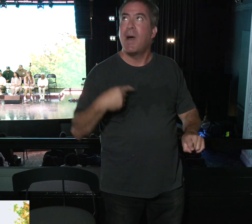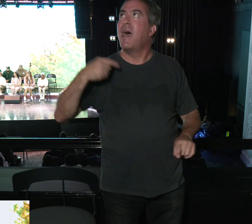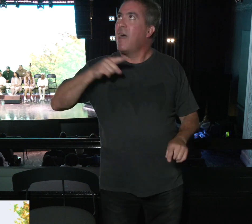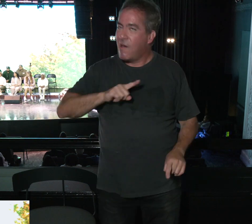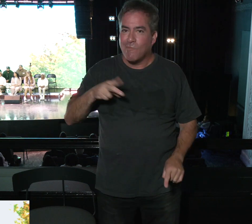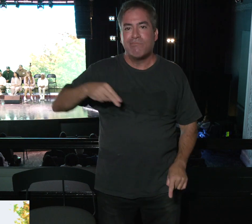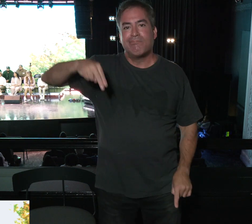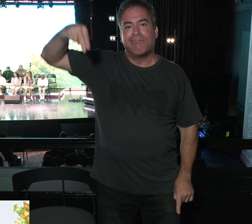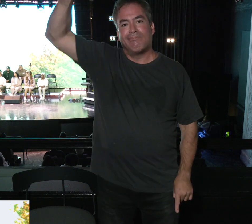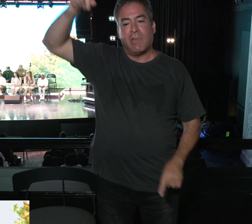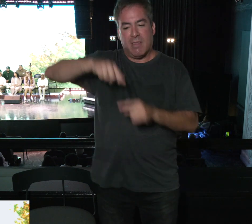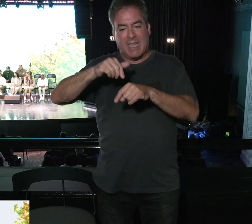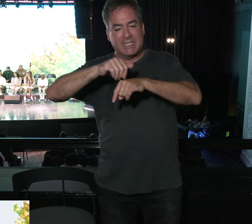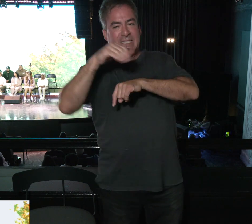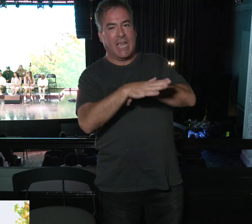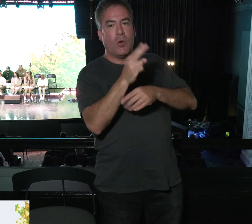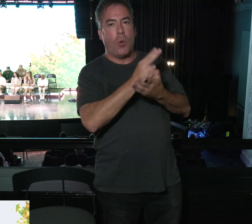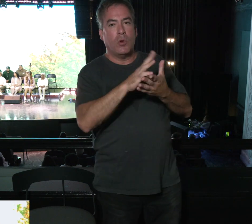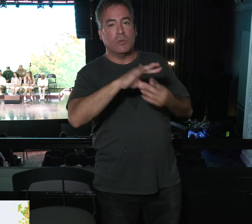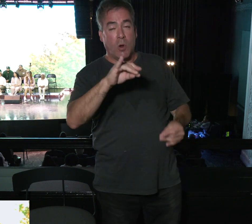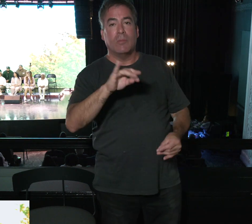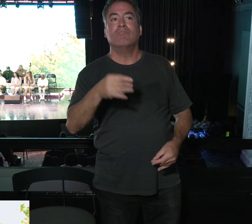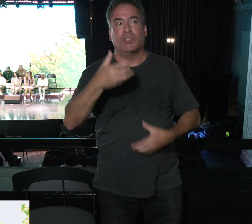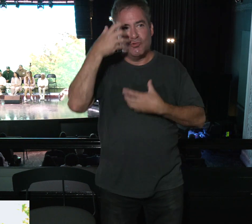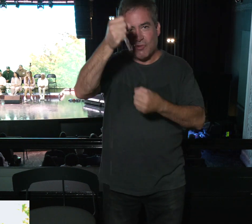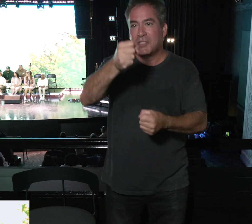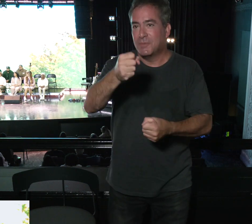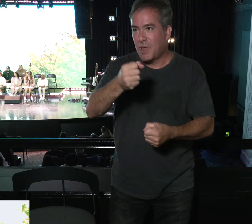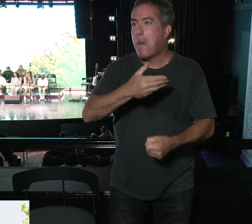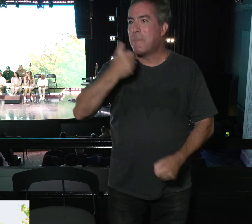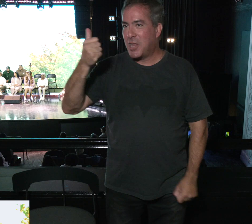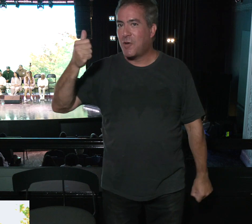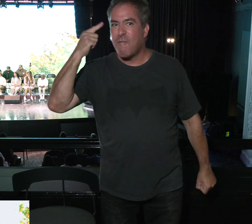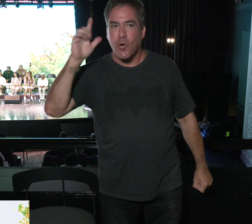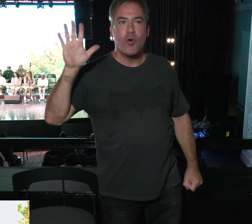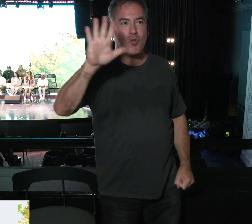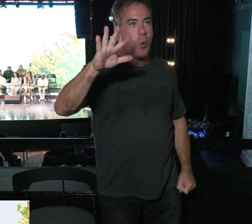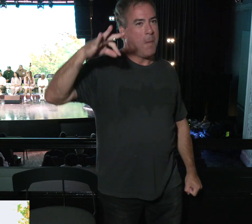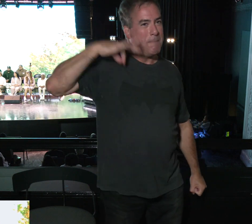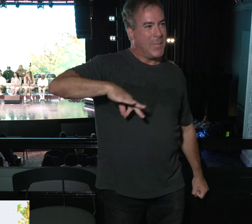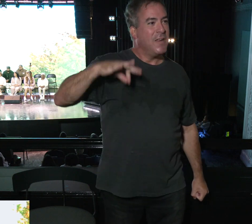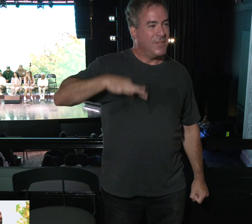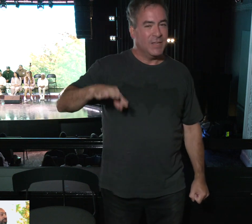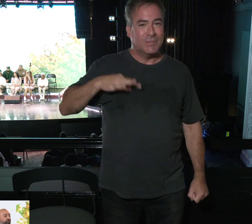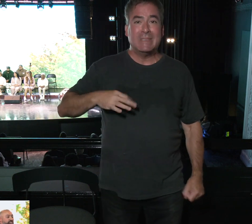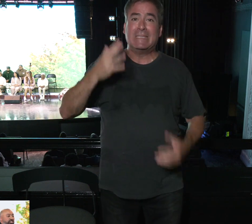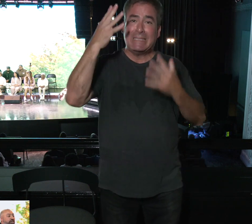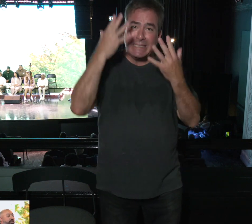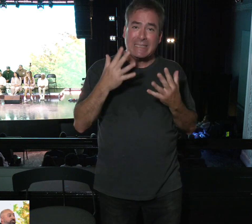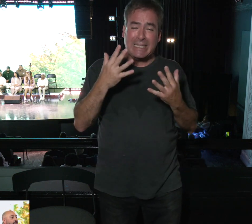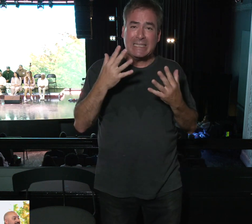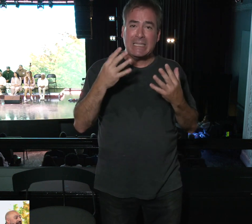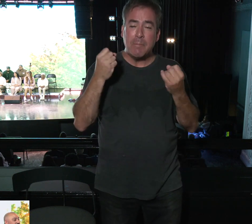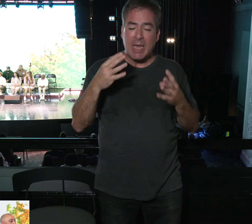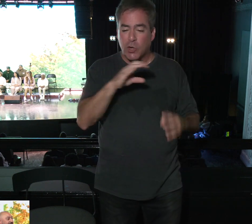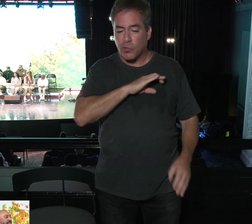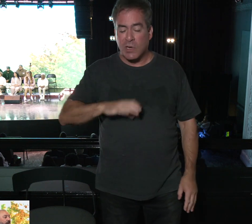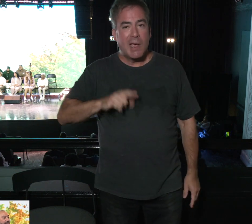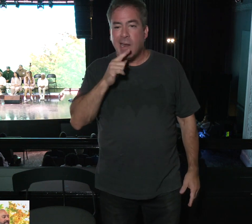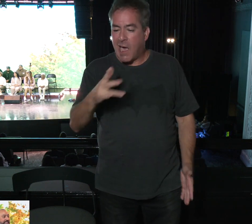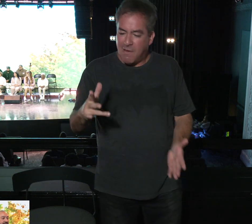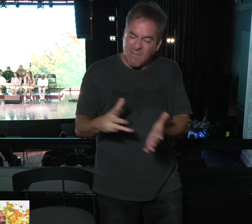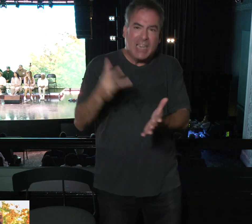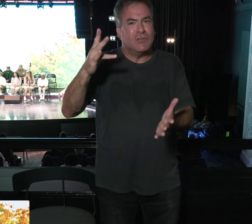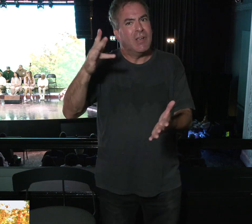Spirit. And trust me, this is better. Trust me, this is to your advantage. It's sad that so many Christians don't take advantage